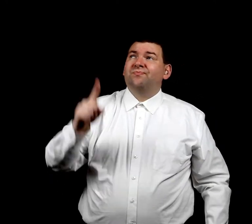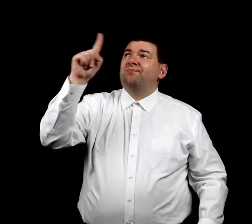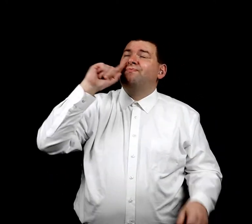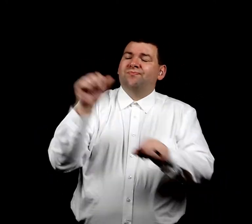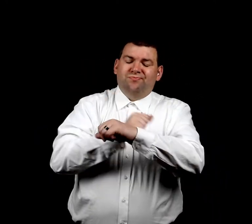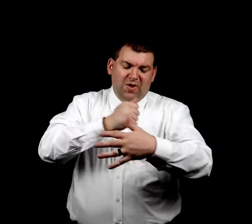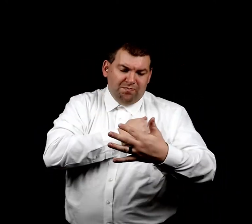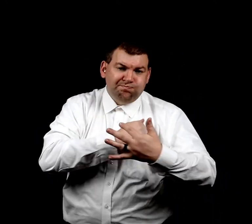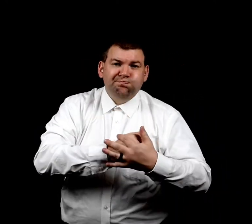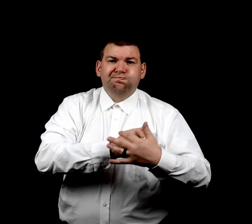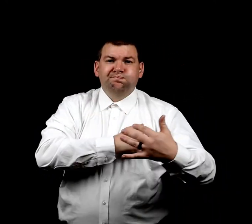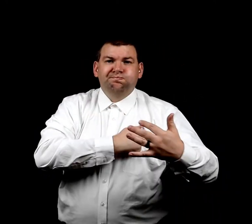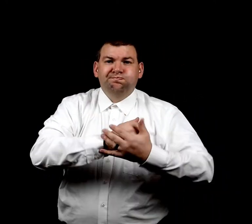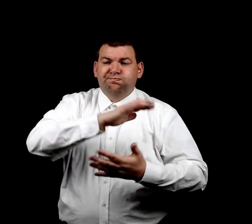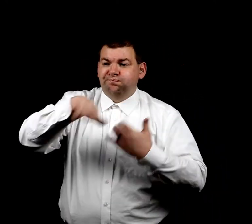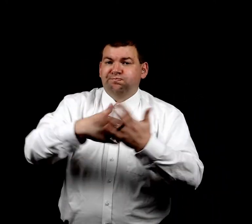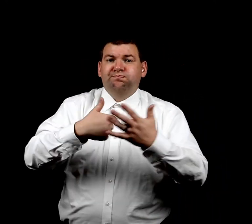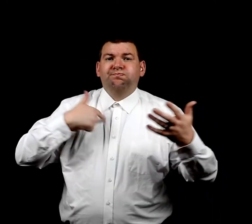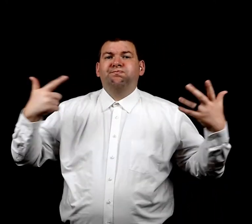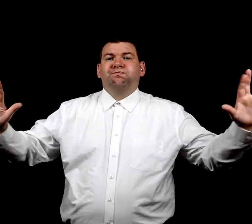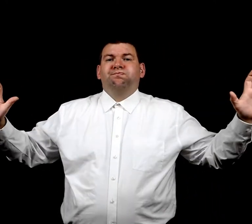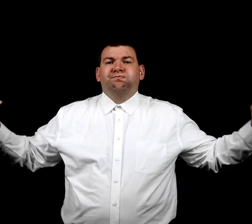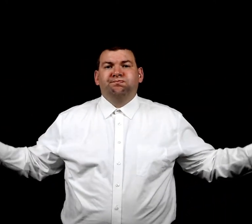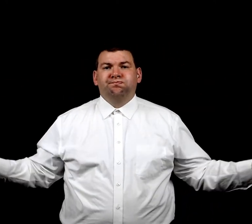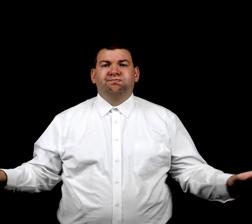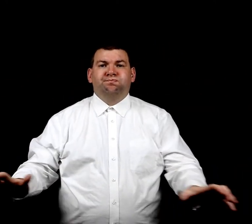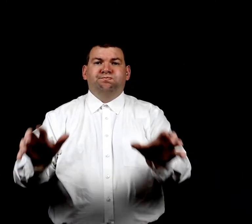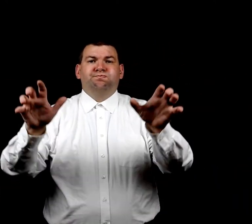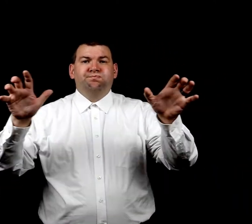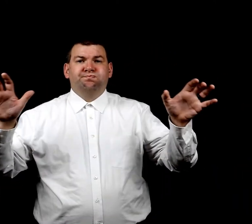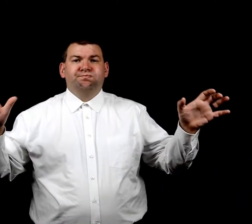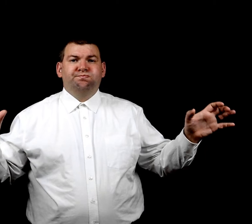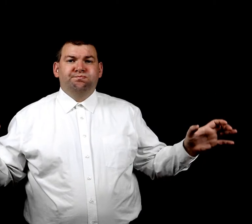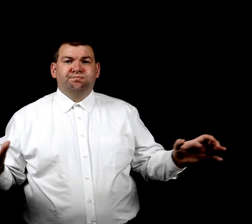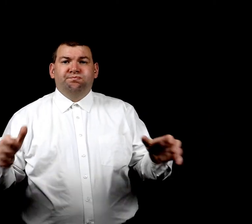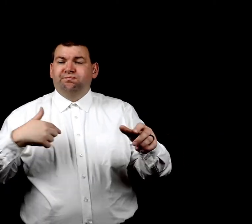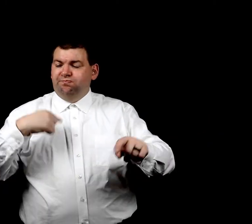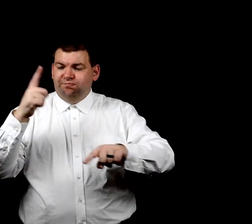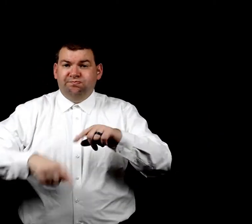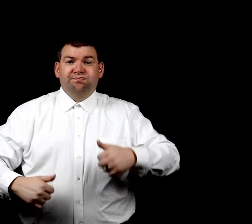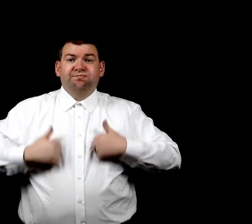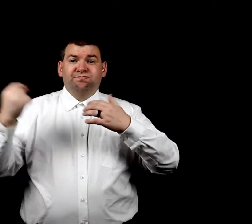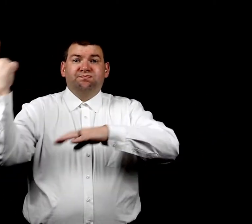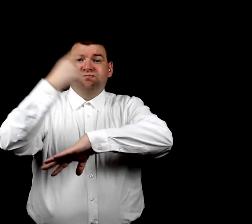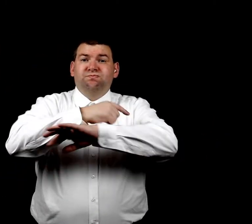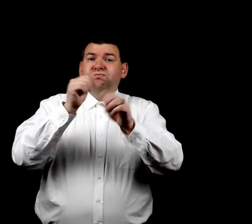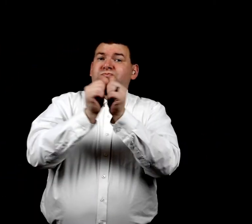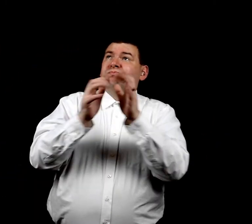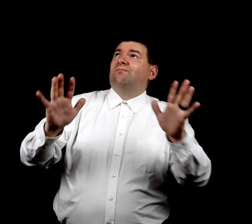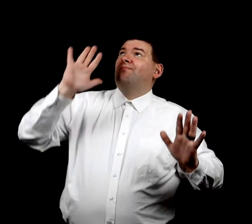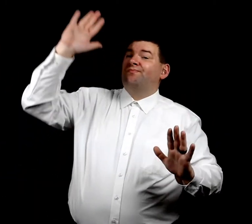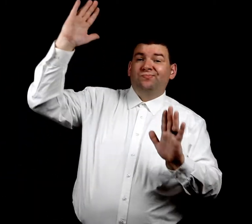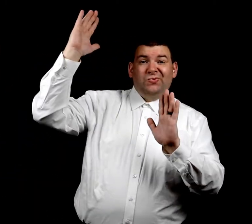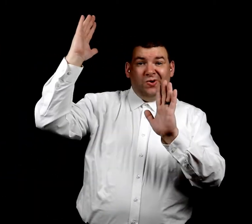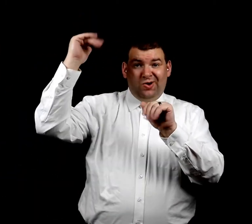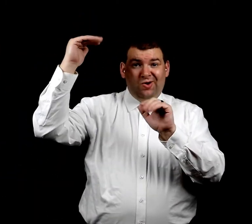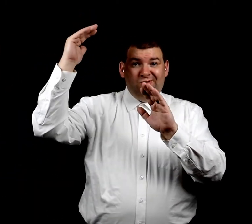You're the heartbeat of all I do I can't live a day without you